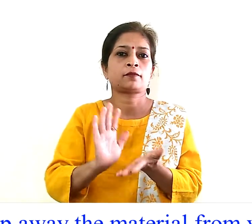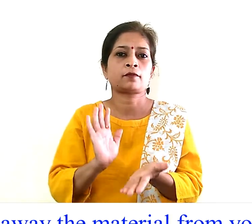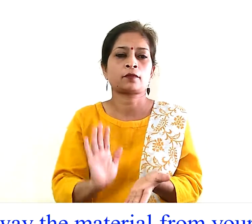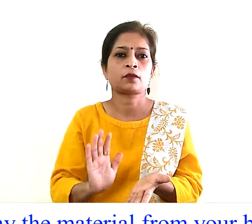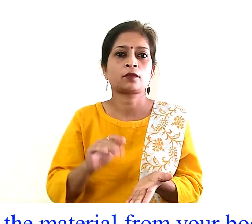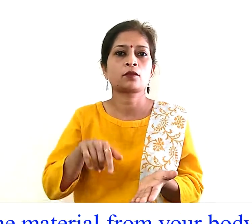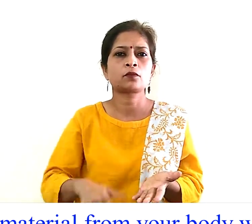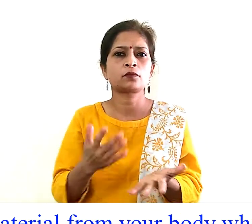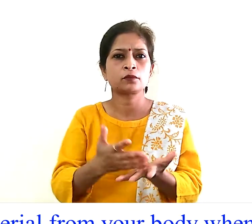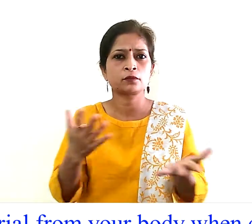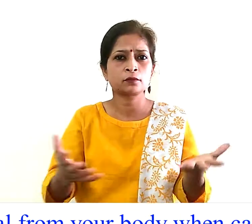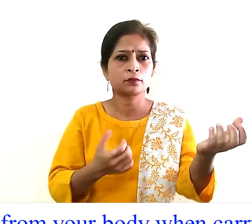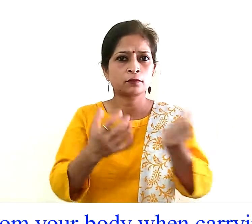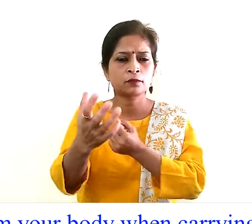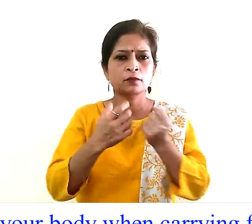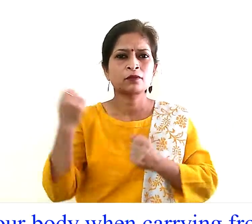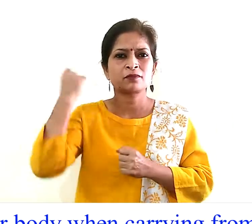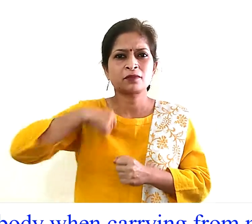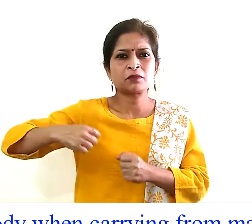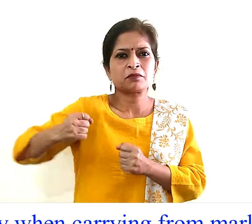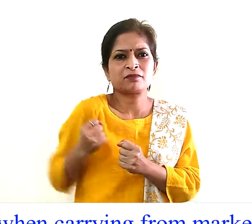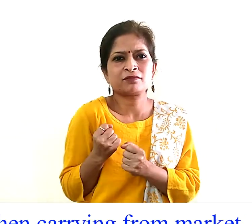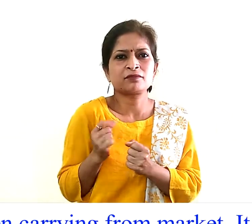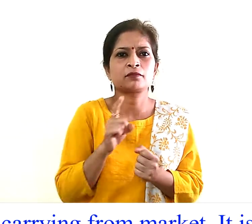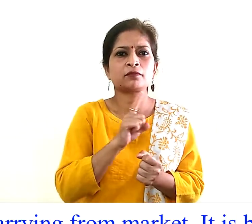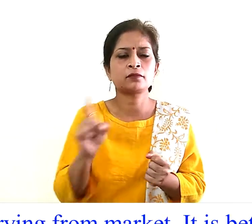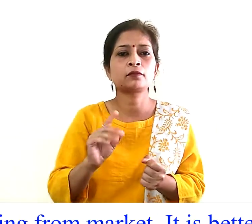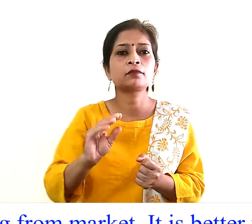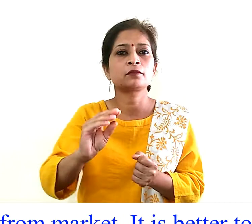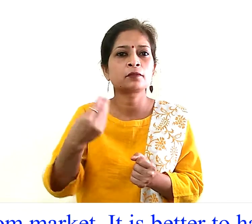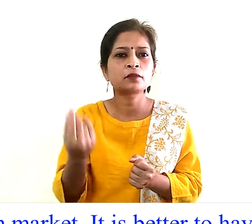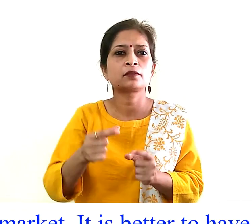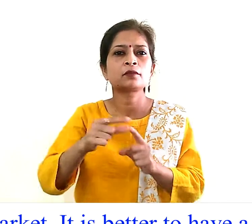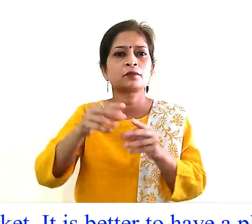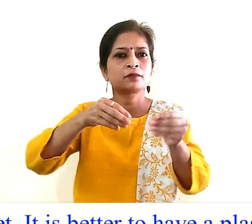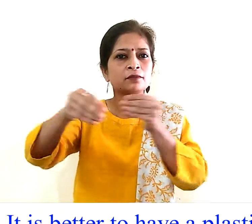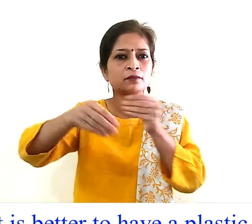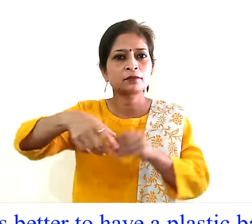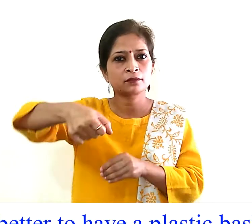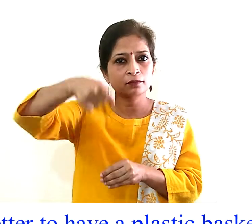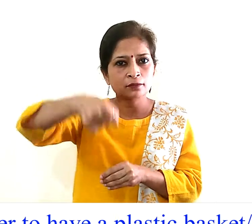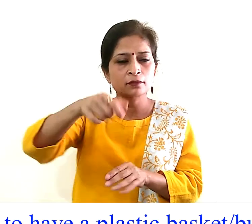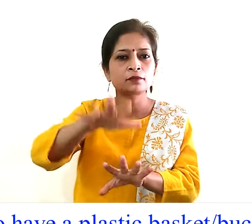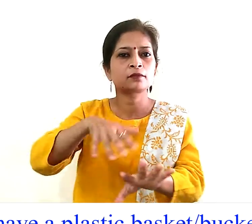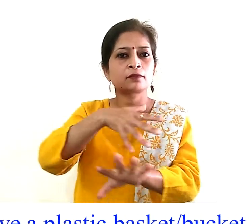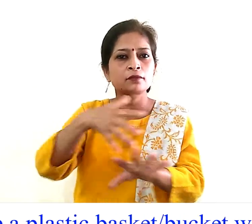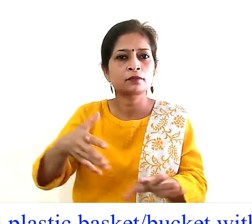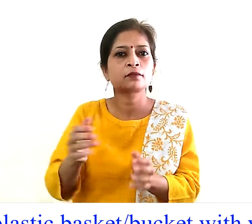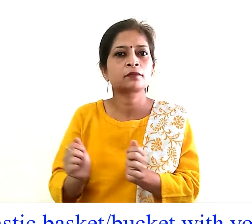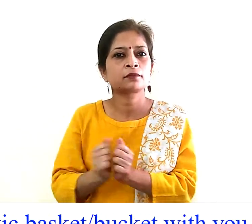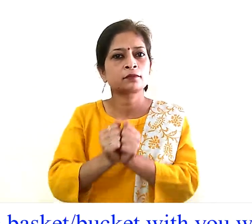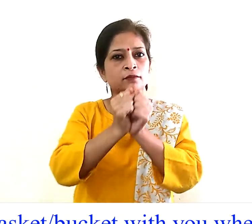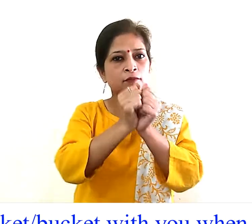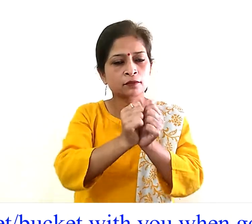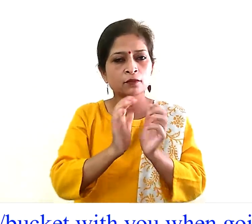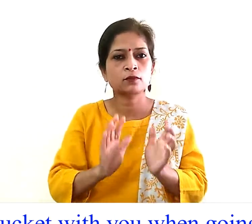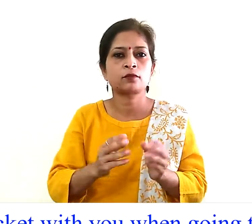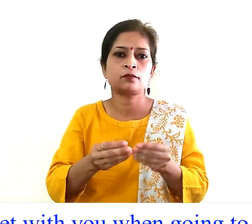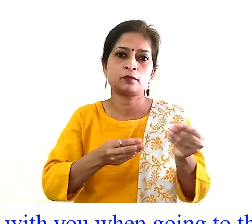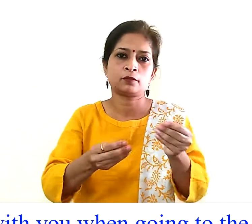material from your body when carrying from market it is better to have a plastic basket or bucket with you when going to the market